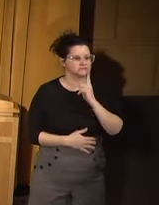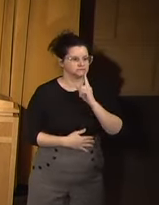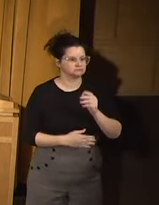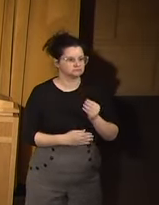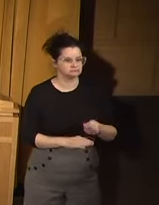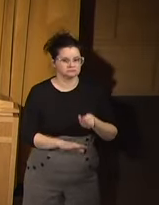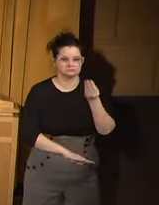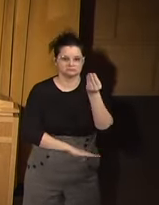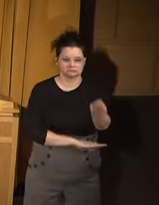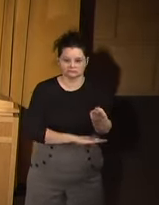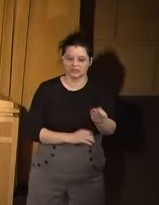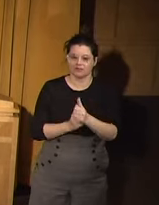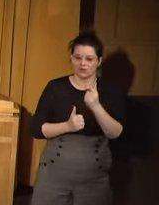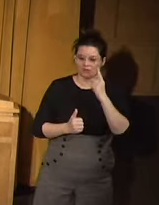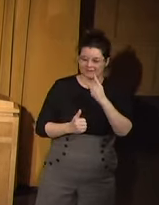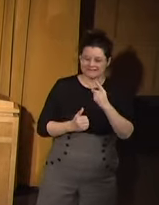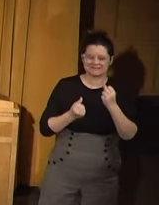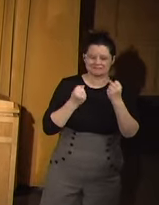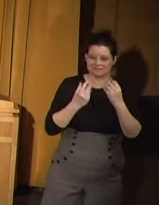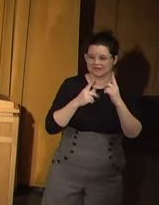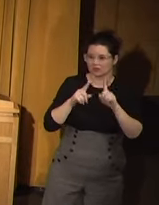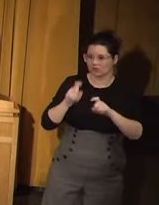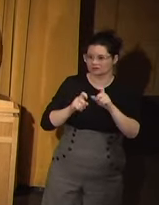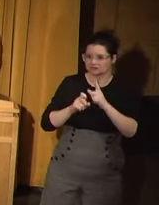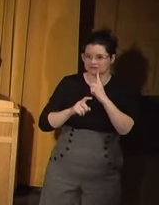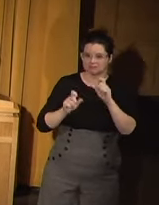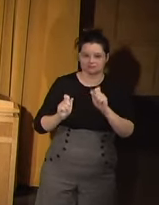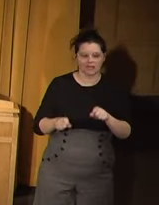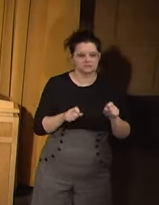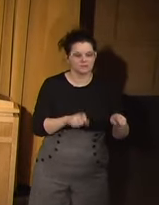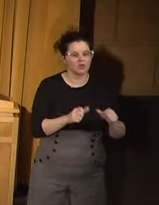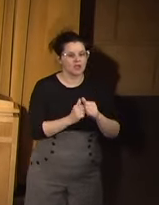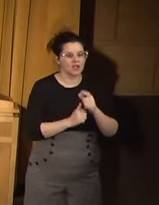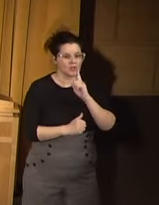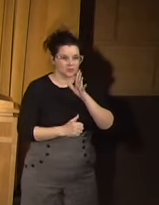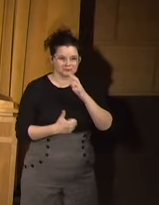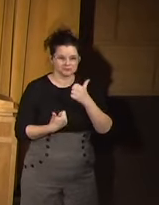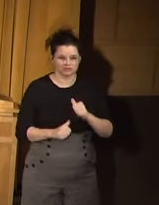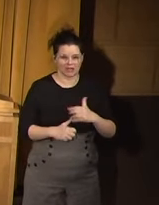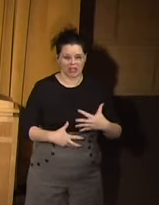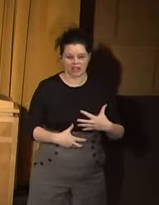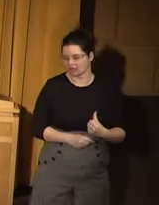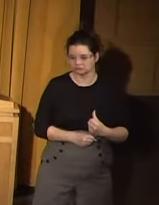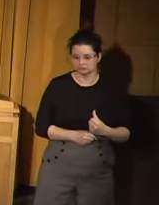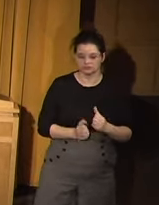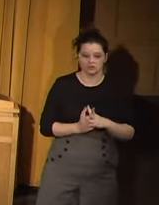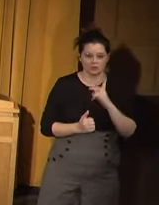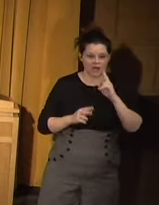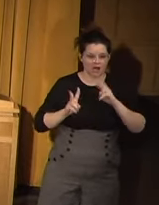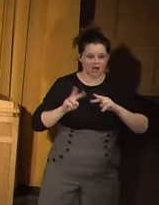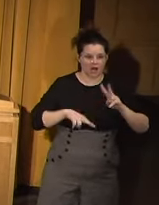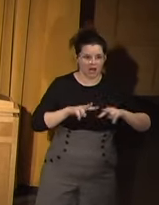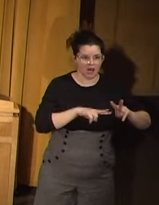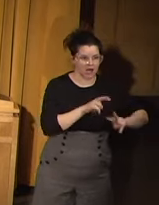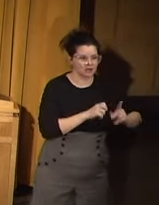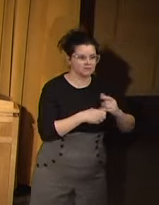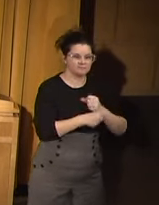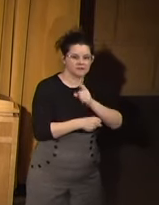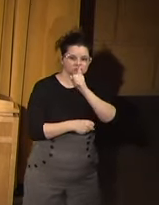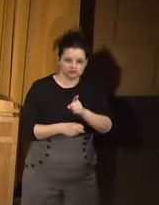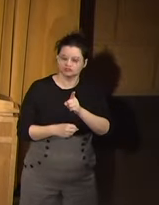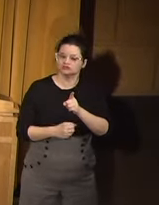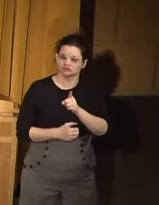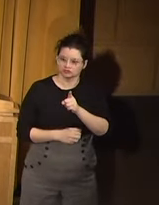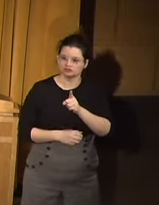card, and we'll try to get to as many as we possibly can. And we will try to consolidate. We're looking at some, and we're trying to make sure